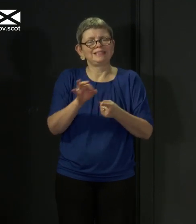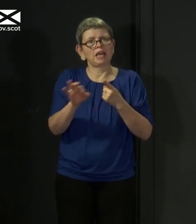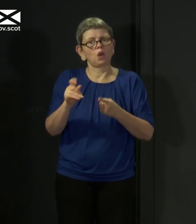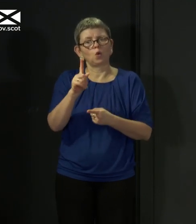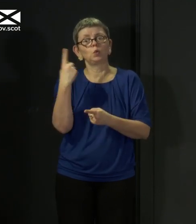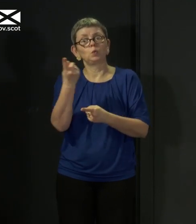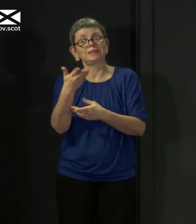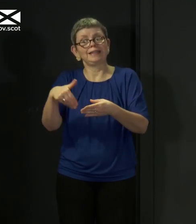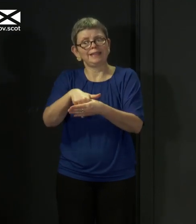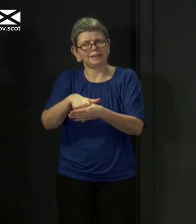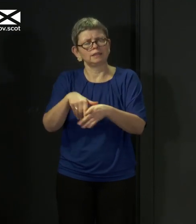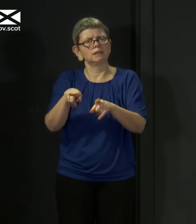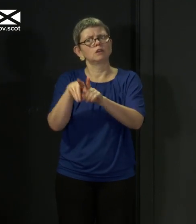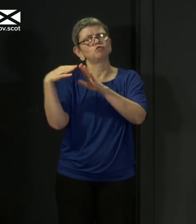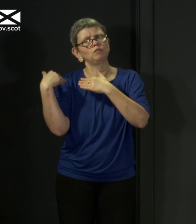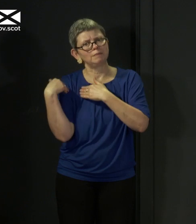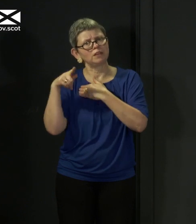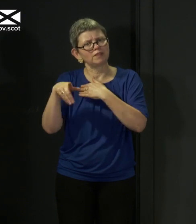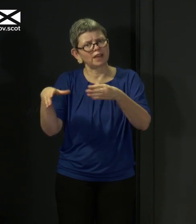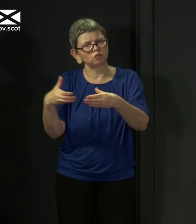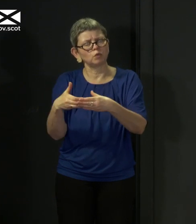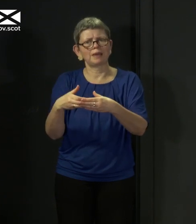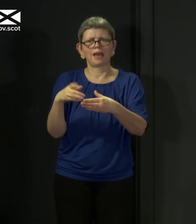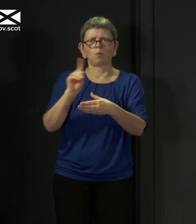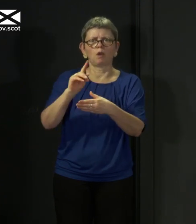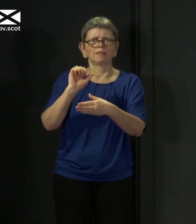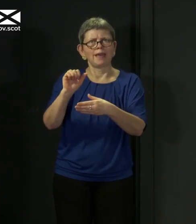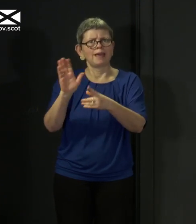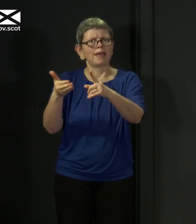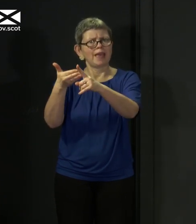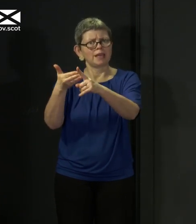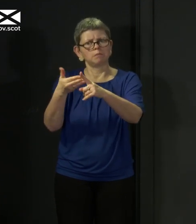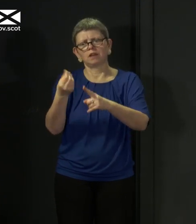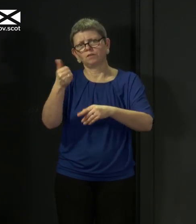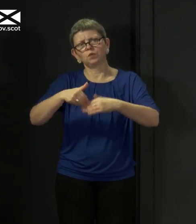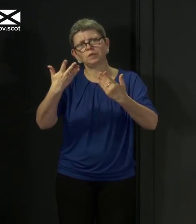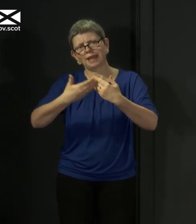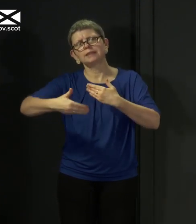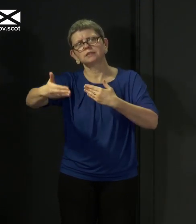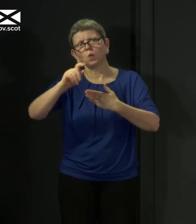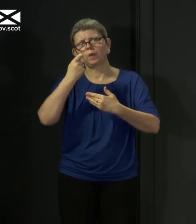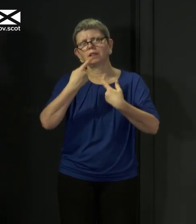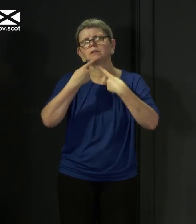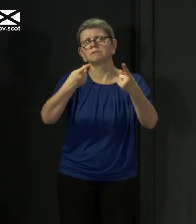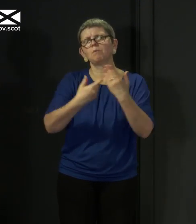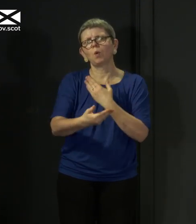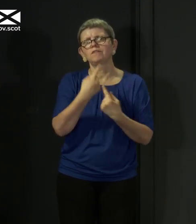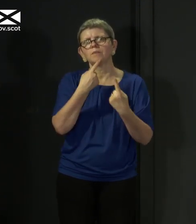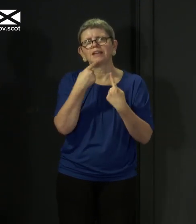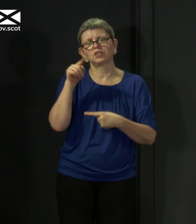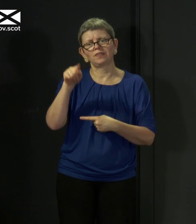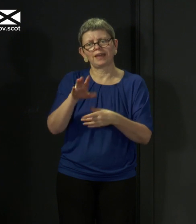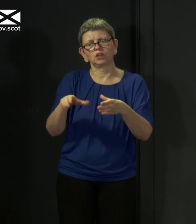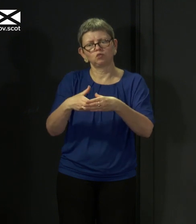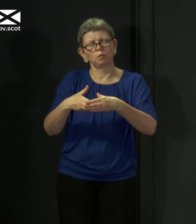and the remit and what advice we're seeking from this group over the course of the next few days. This is a group that, you know,